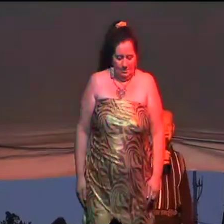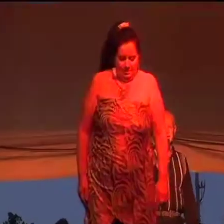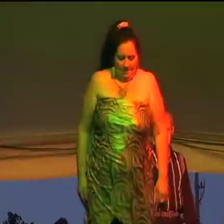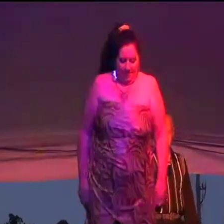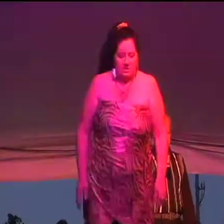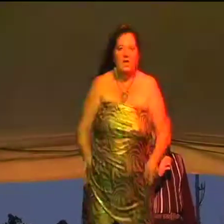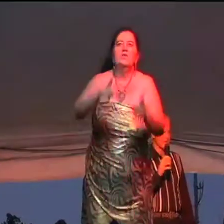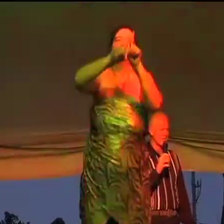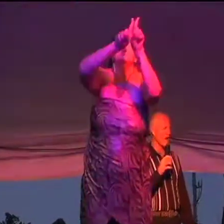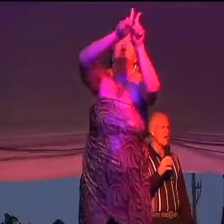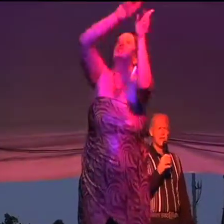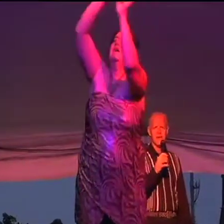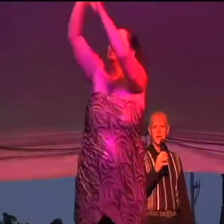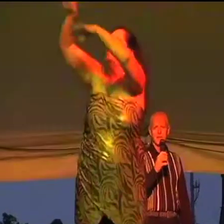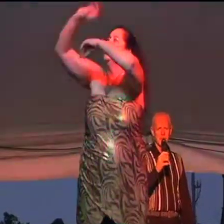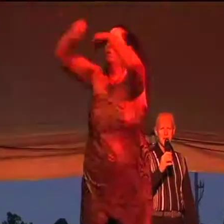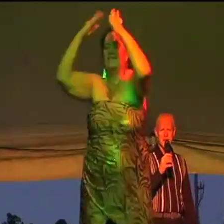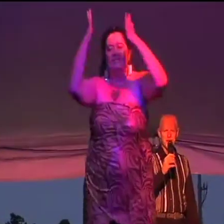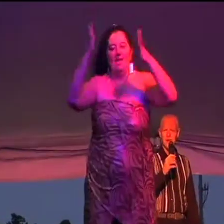And a single star shone over Christmas